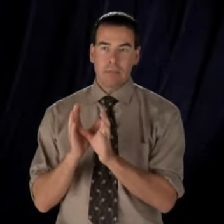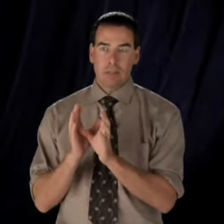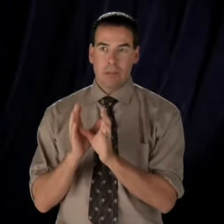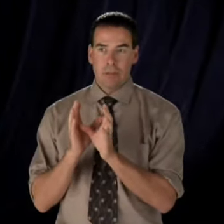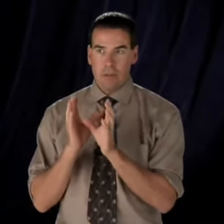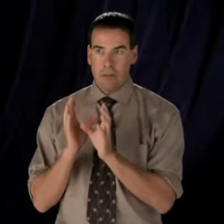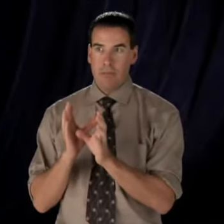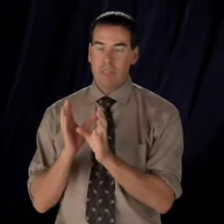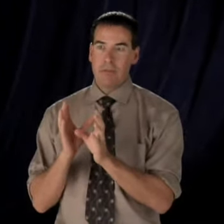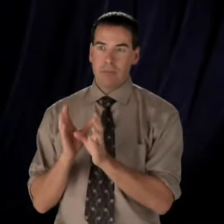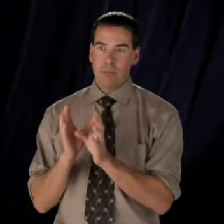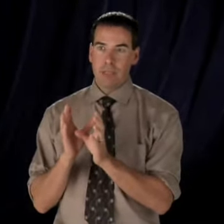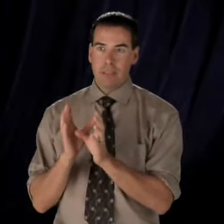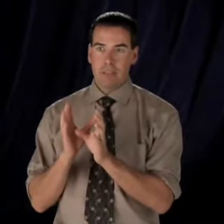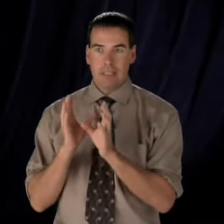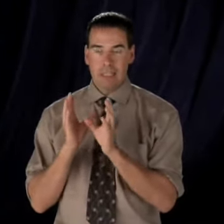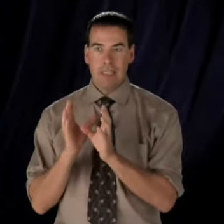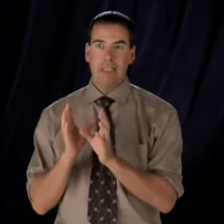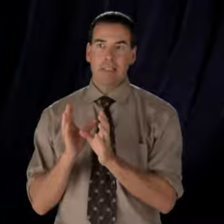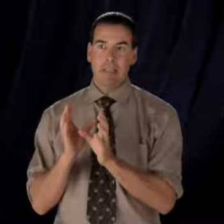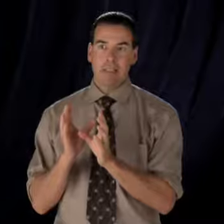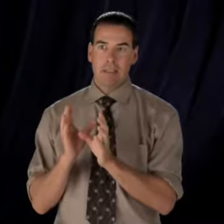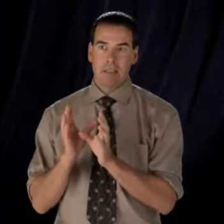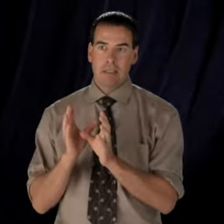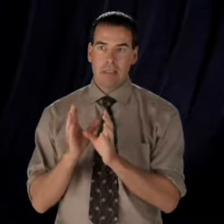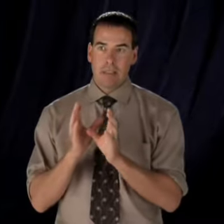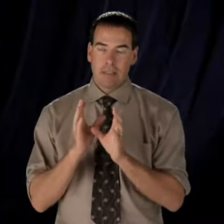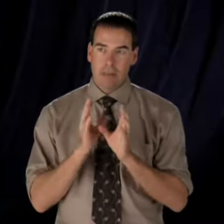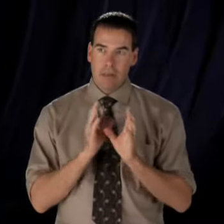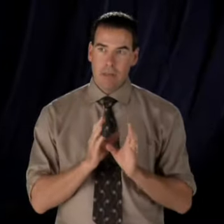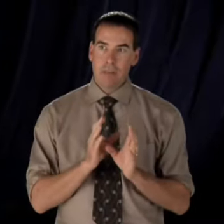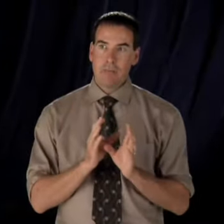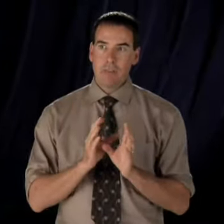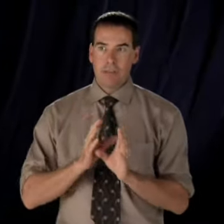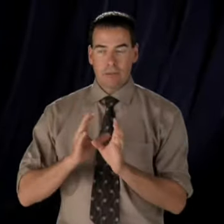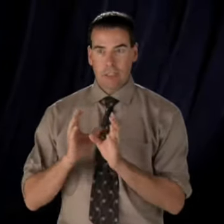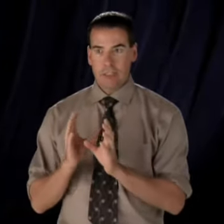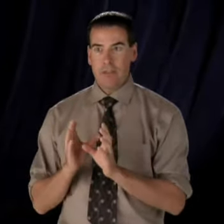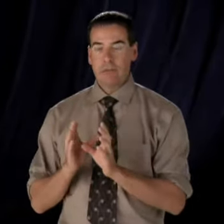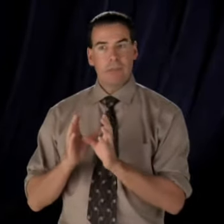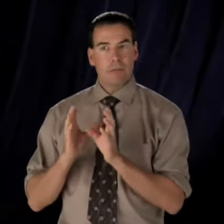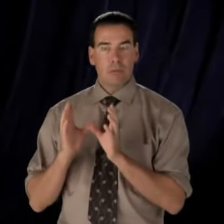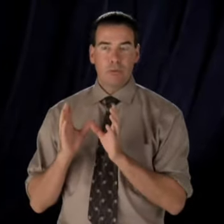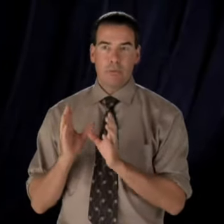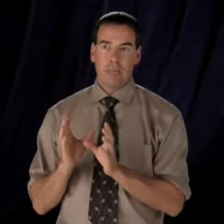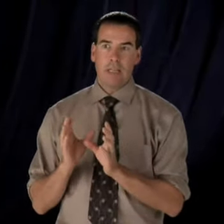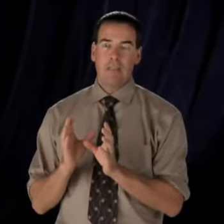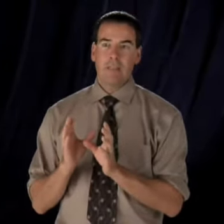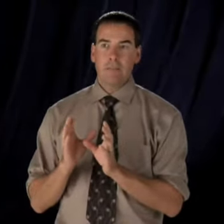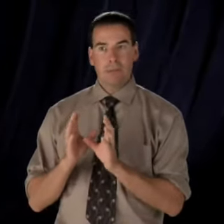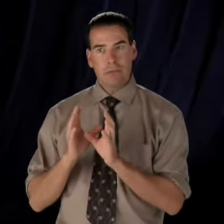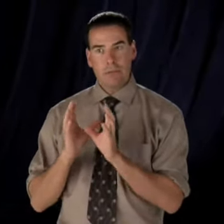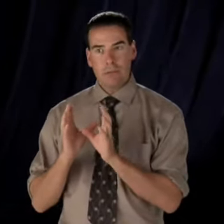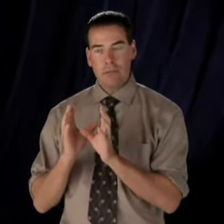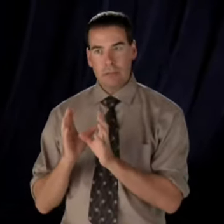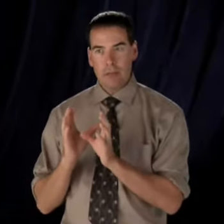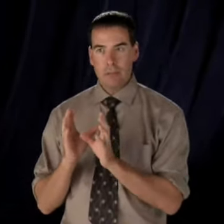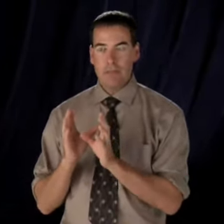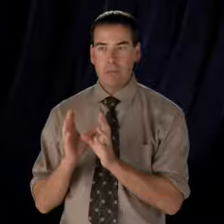are not being respected, they can ask the ombudsman to look into it and report back to them. So it also, the ombudsman,